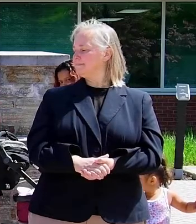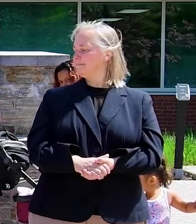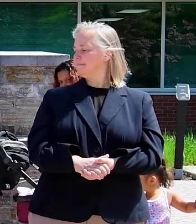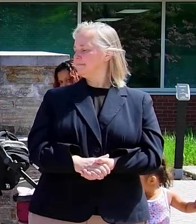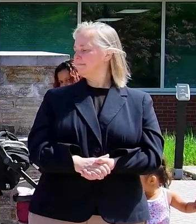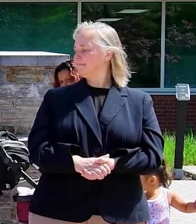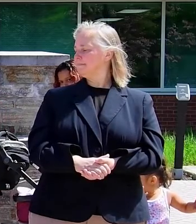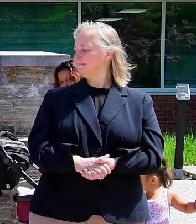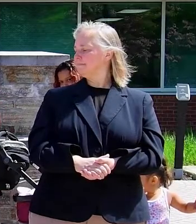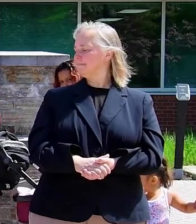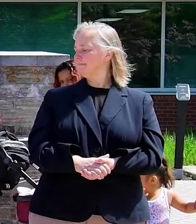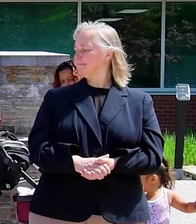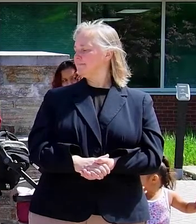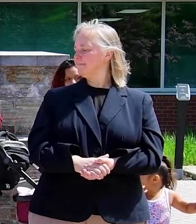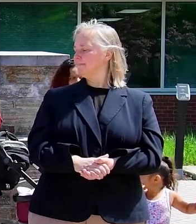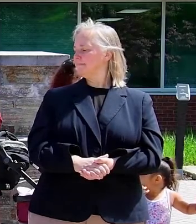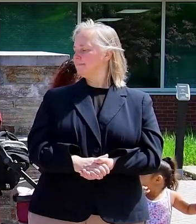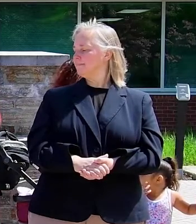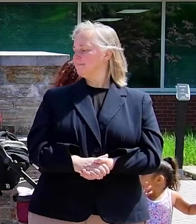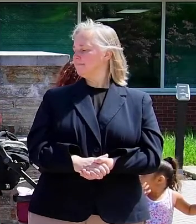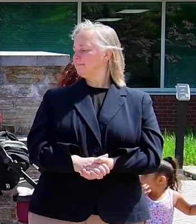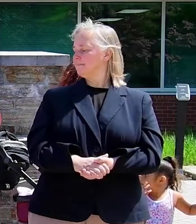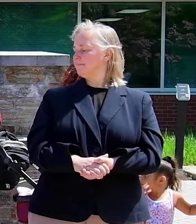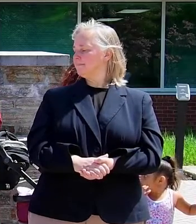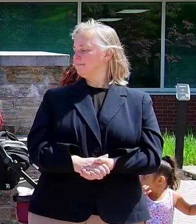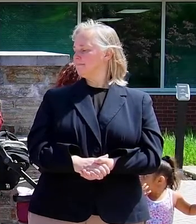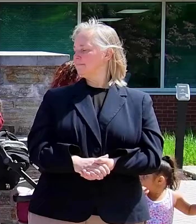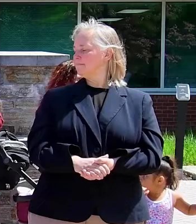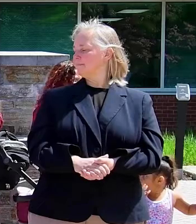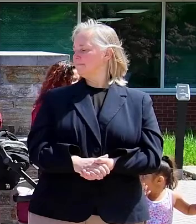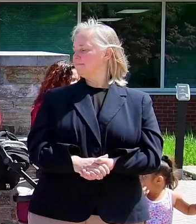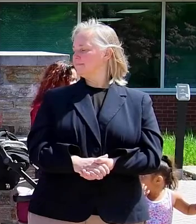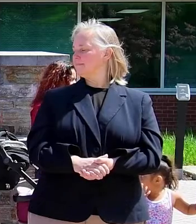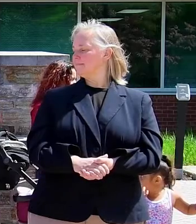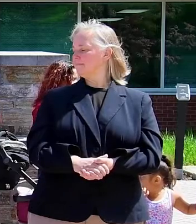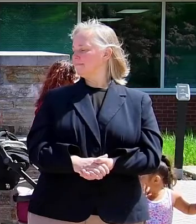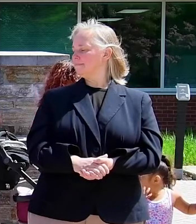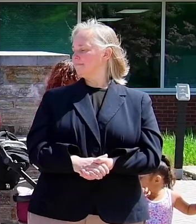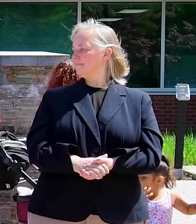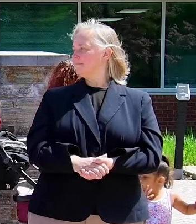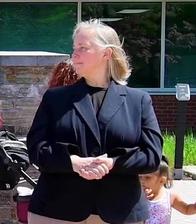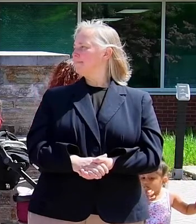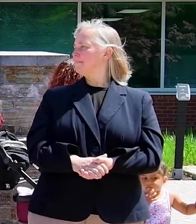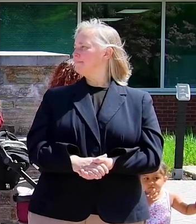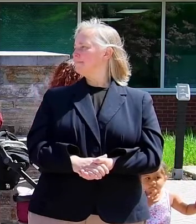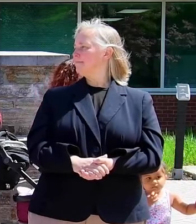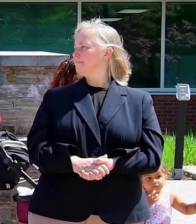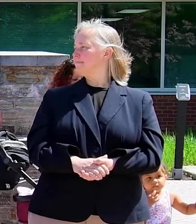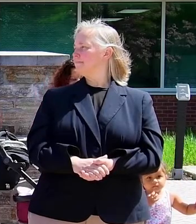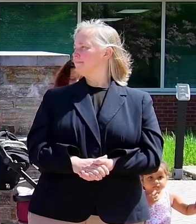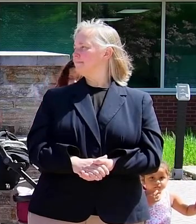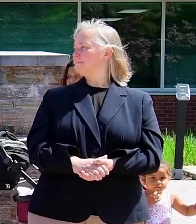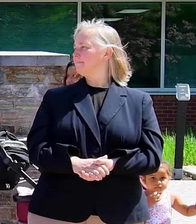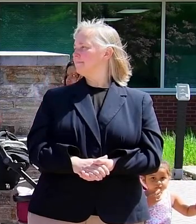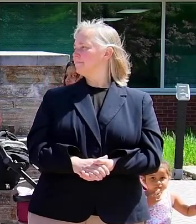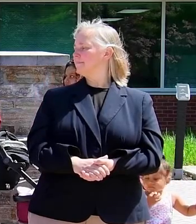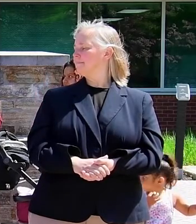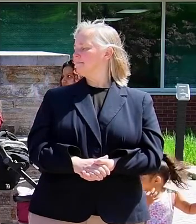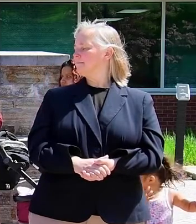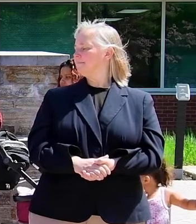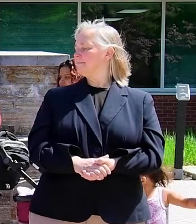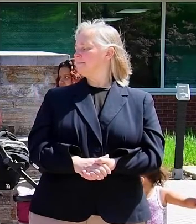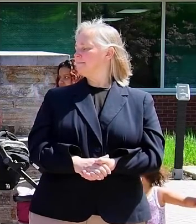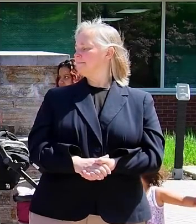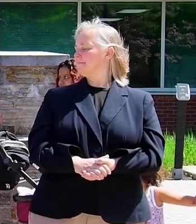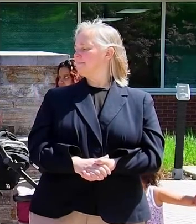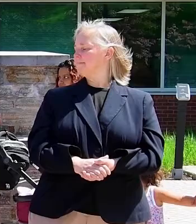it was very difficult because some clinics do not offer medical for people who pregnant. I had to travel very far to receive the